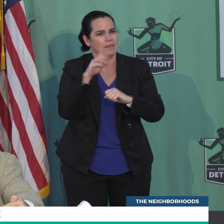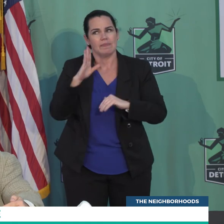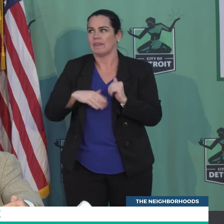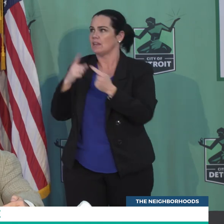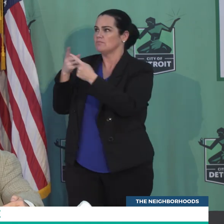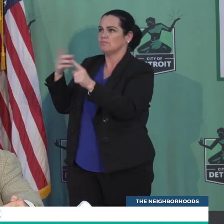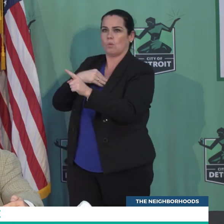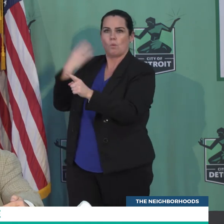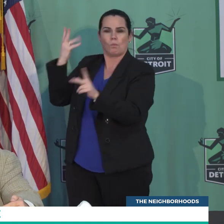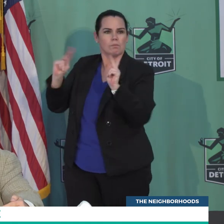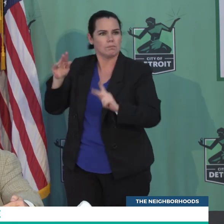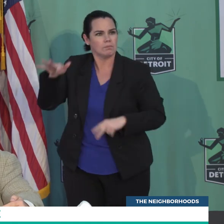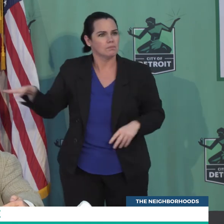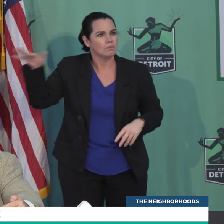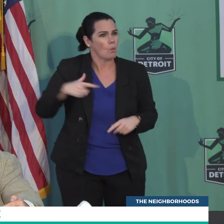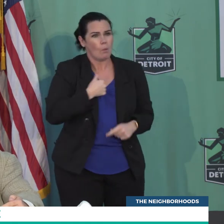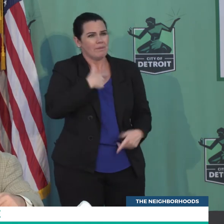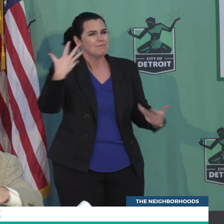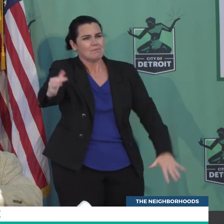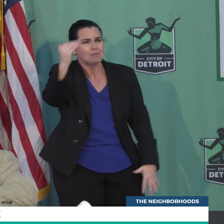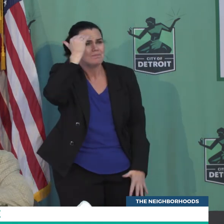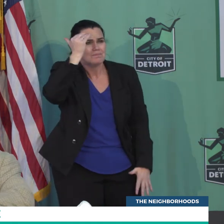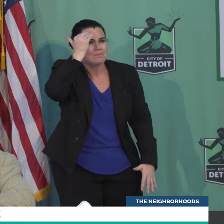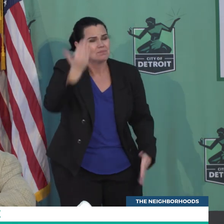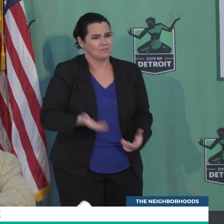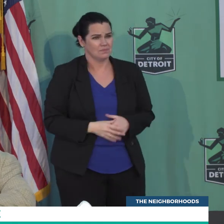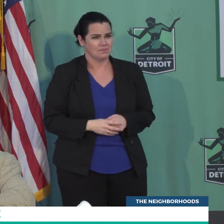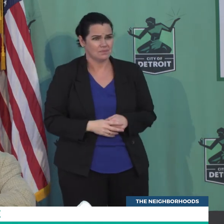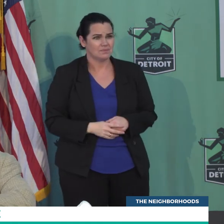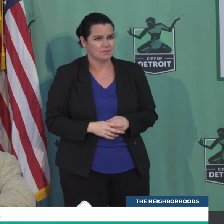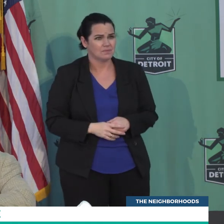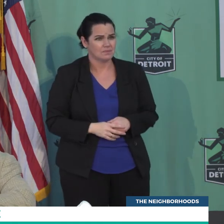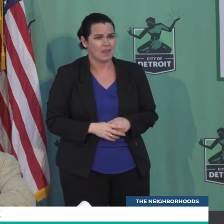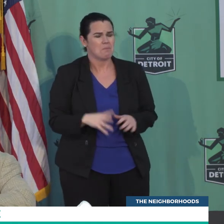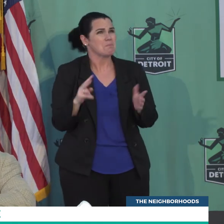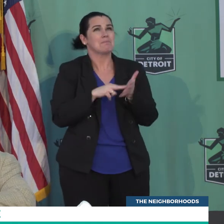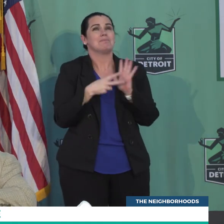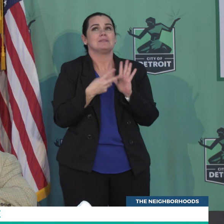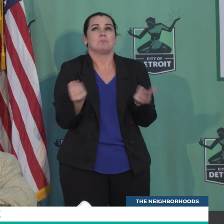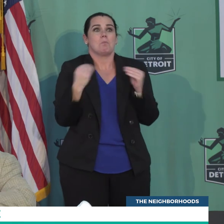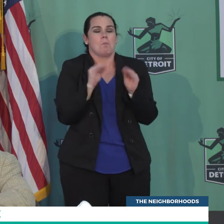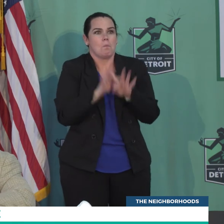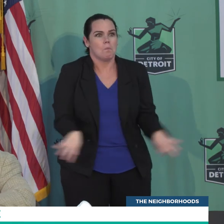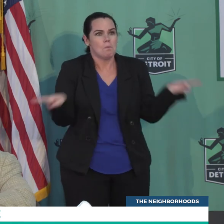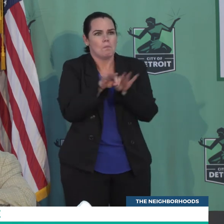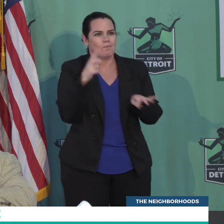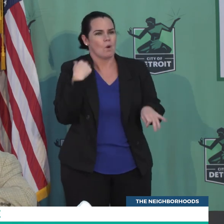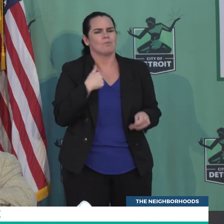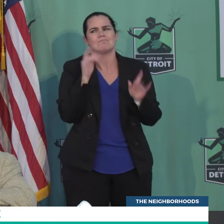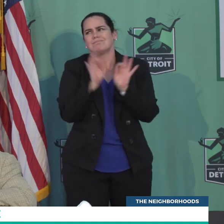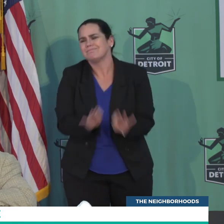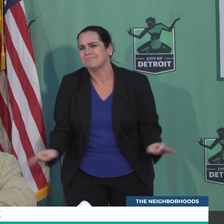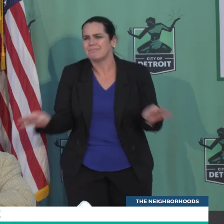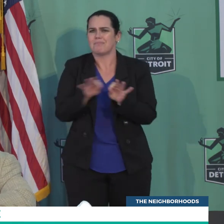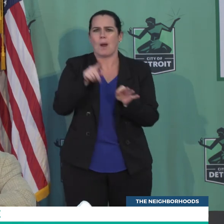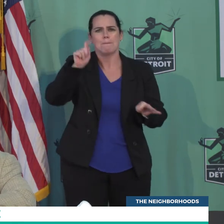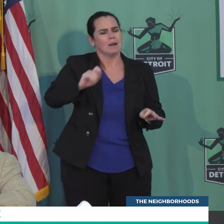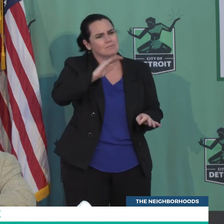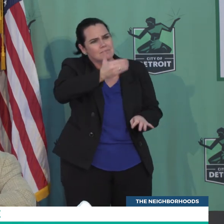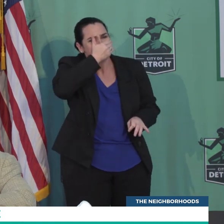Caucasians. We know that. And that means it's that much more urgency that we need to wear masks. We need to